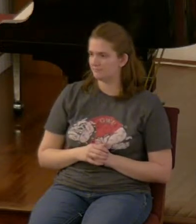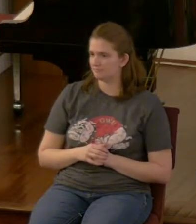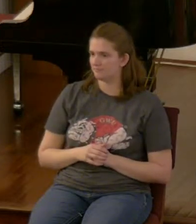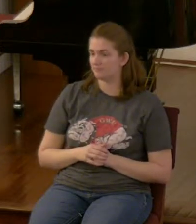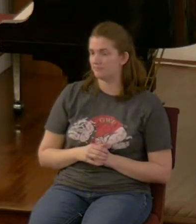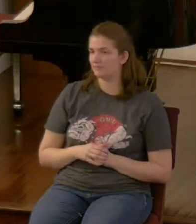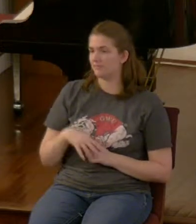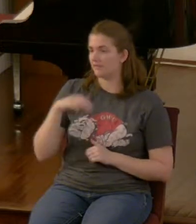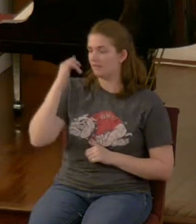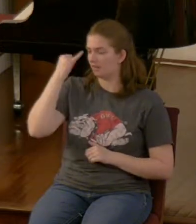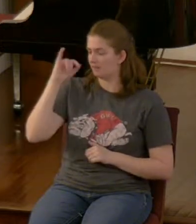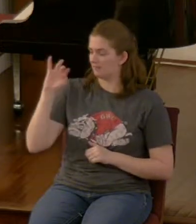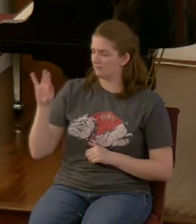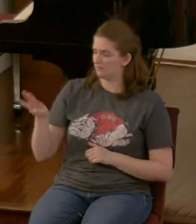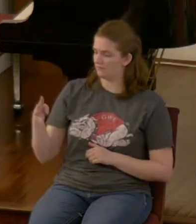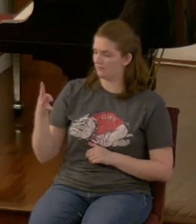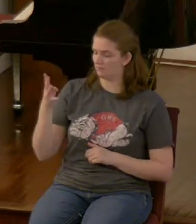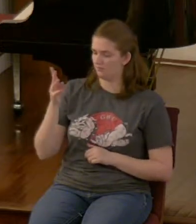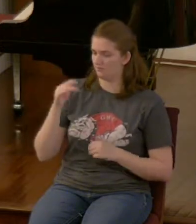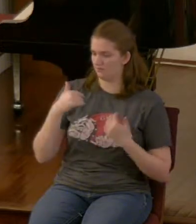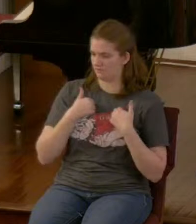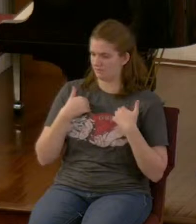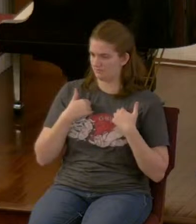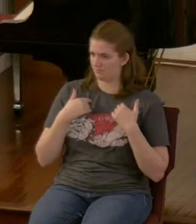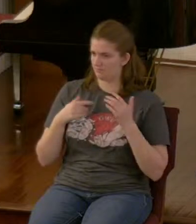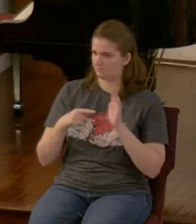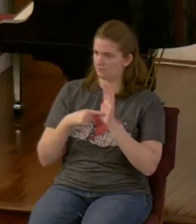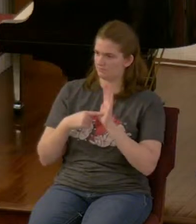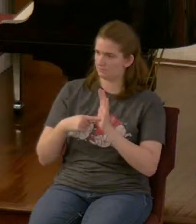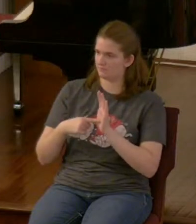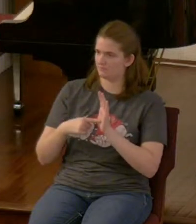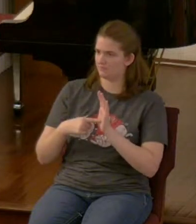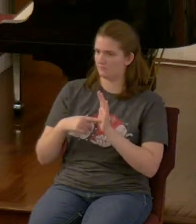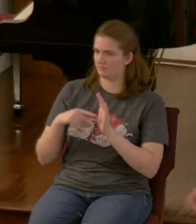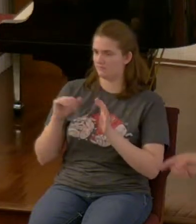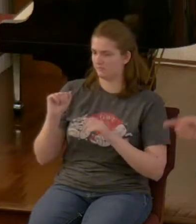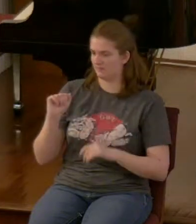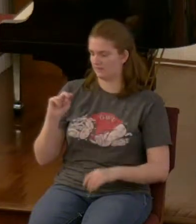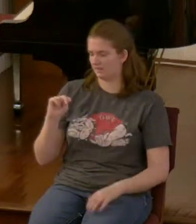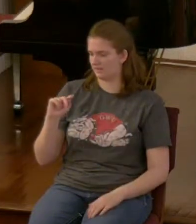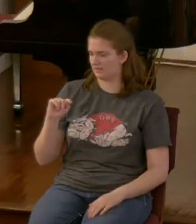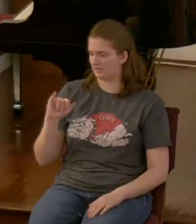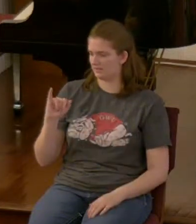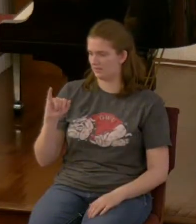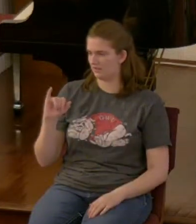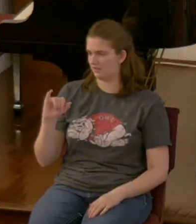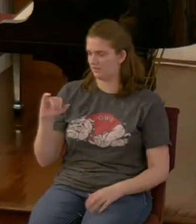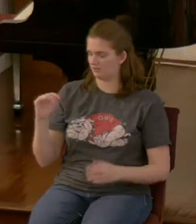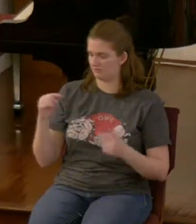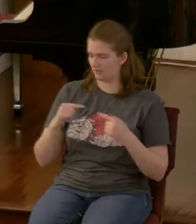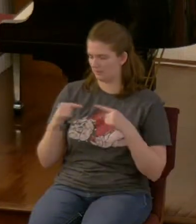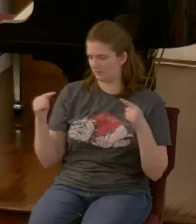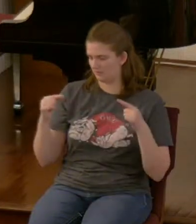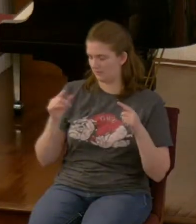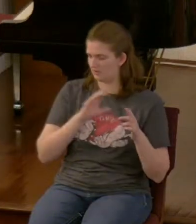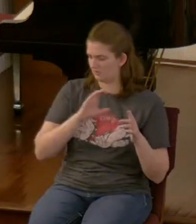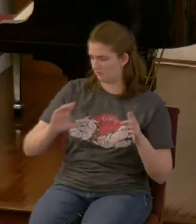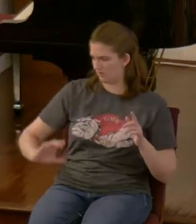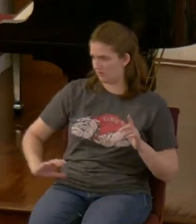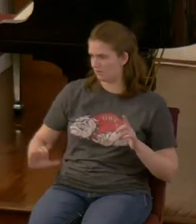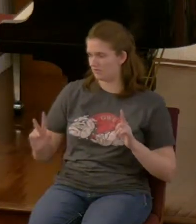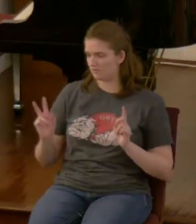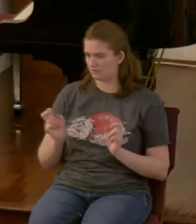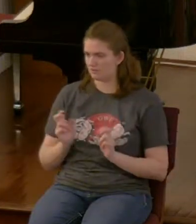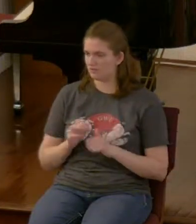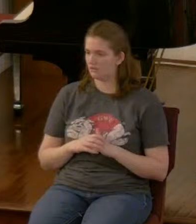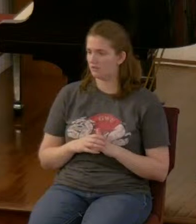this fourth beast represents the antichrist and he fights against the saint it does not necessarily